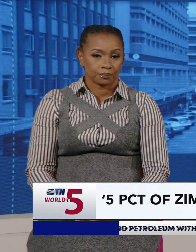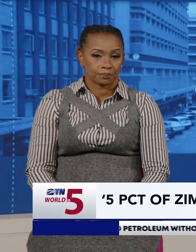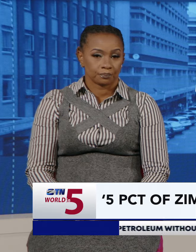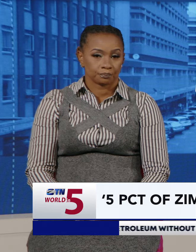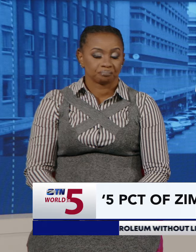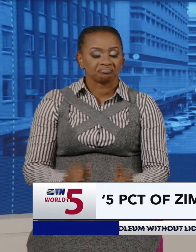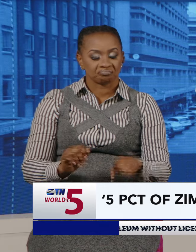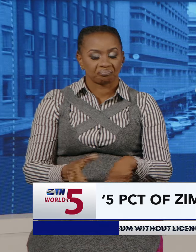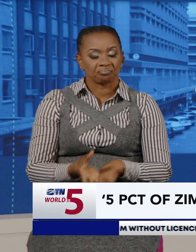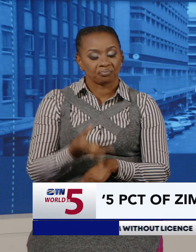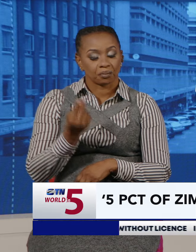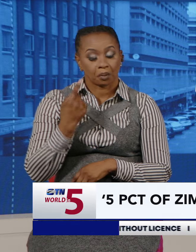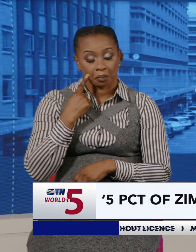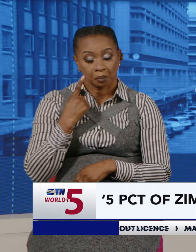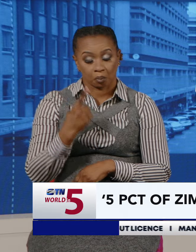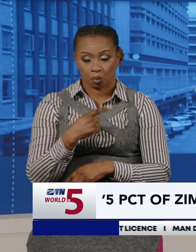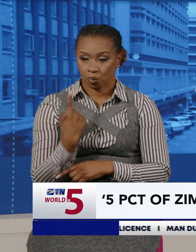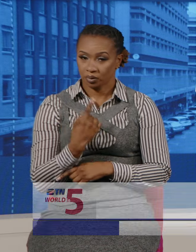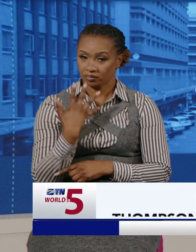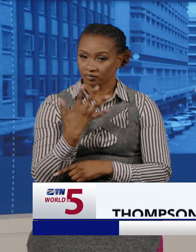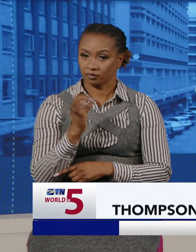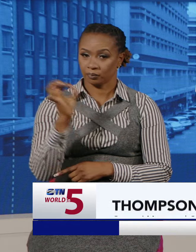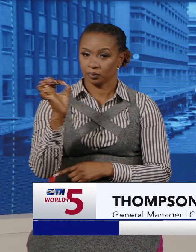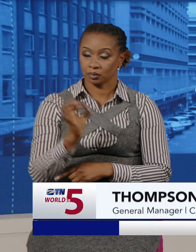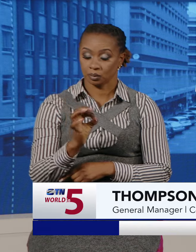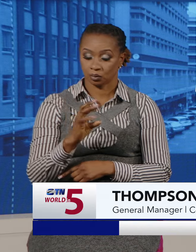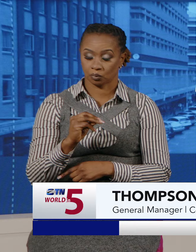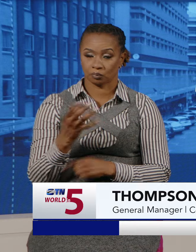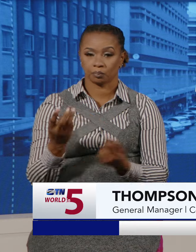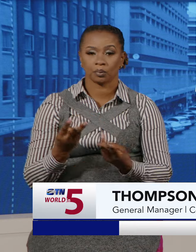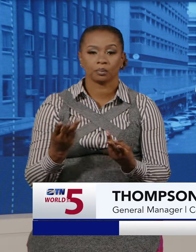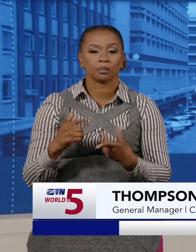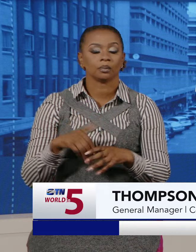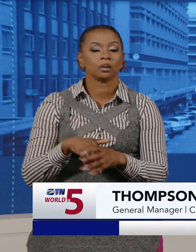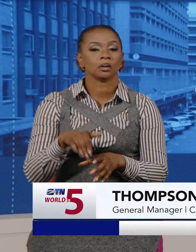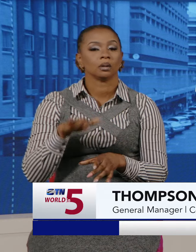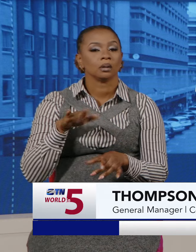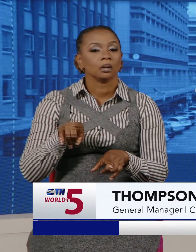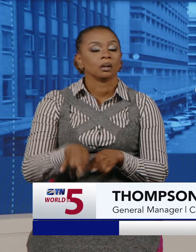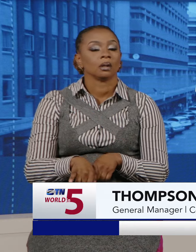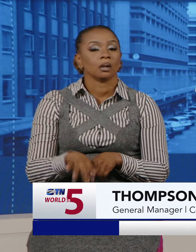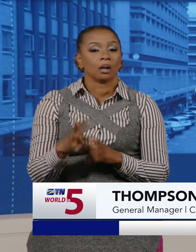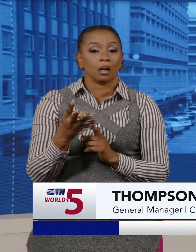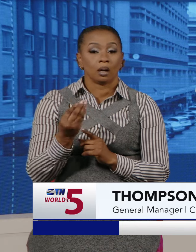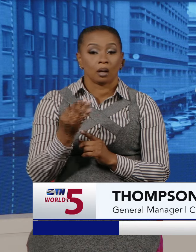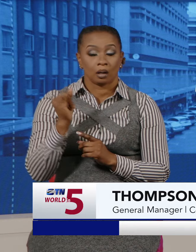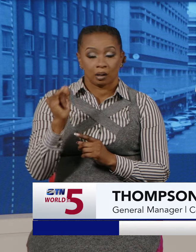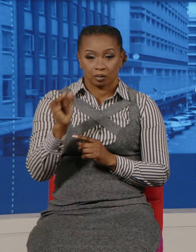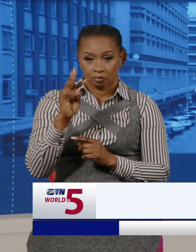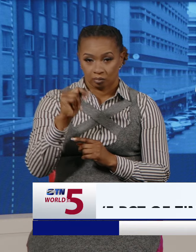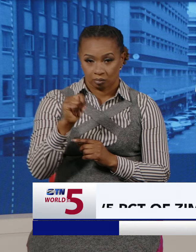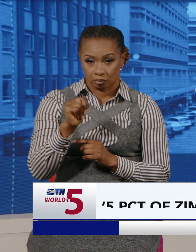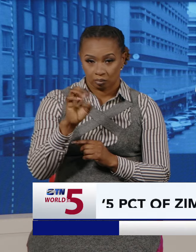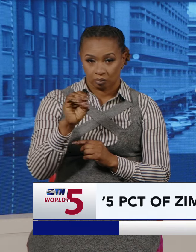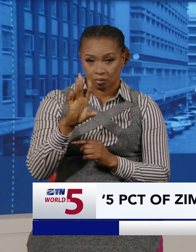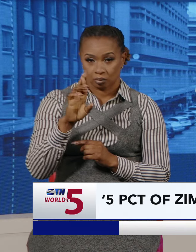We found out that only 5% of the Zimbabwean population is insured. So only